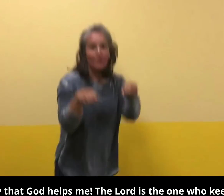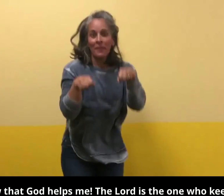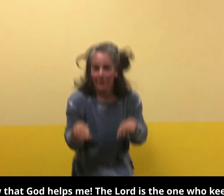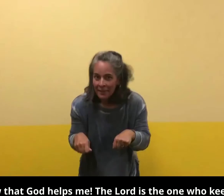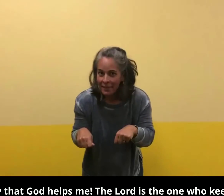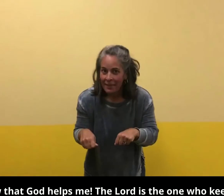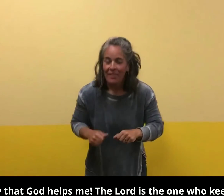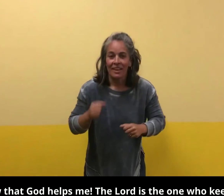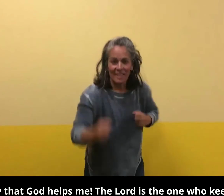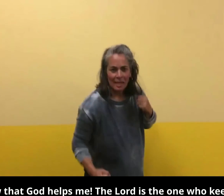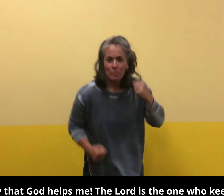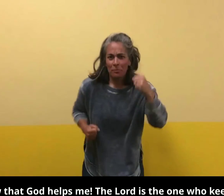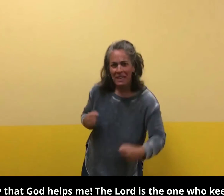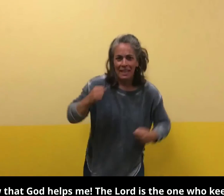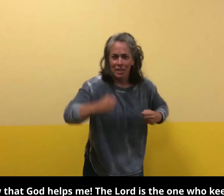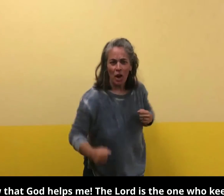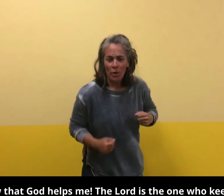that keeps me going